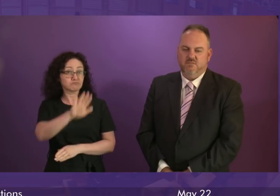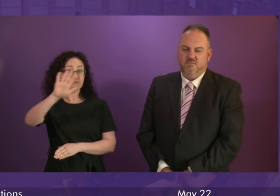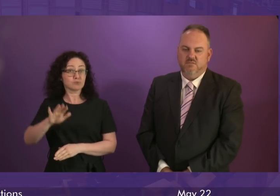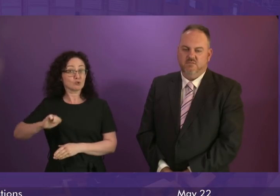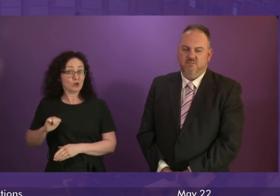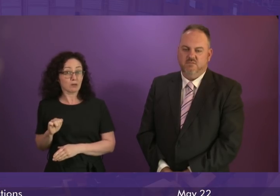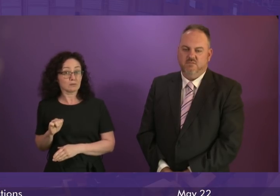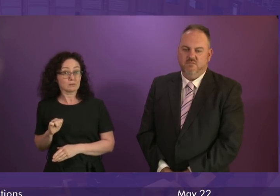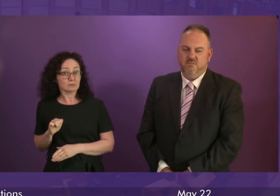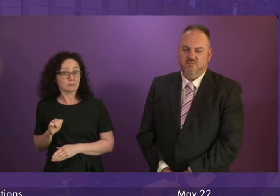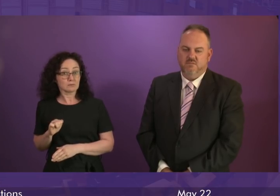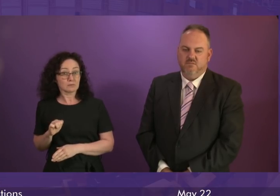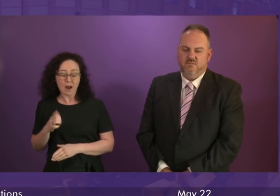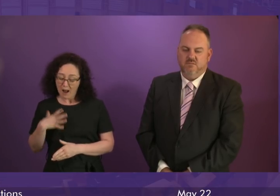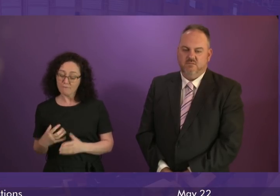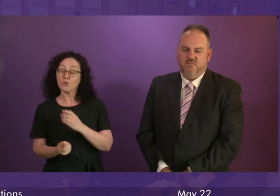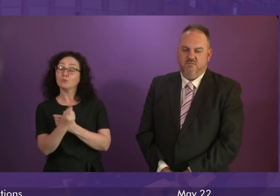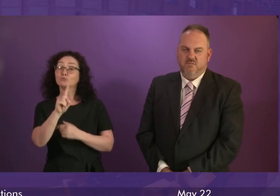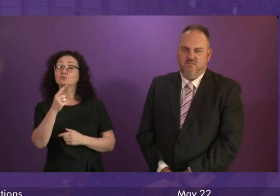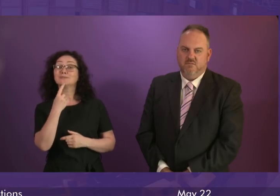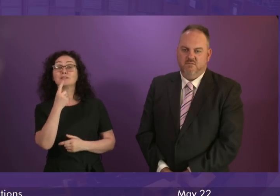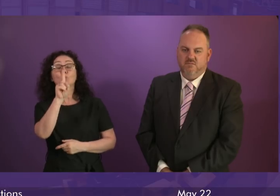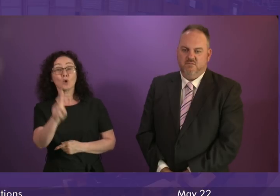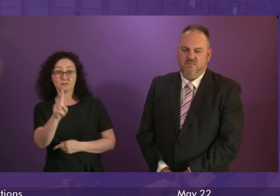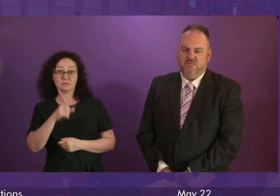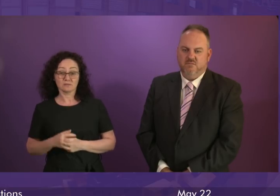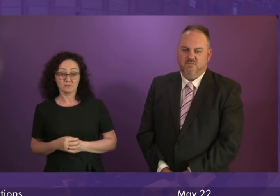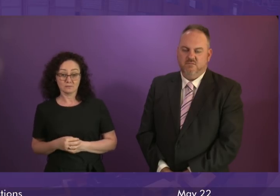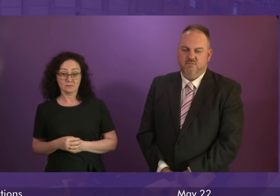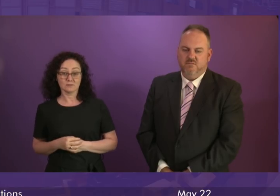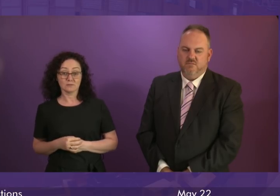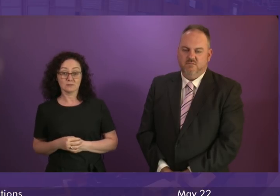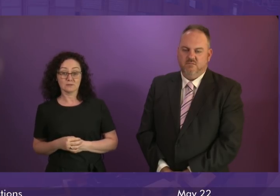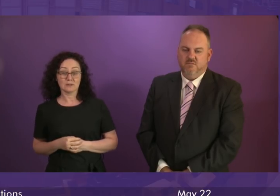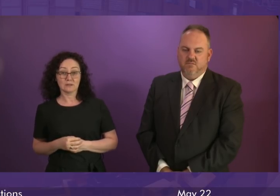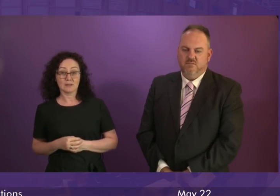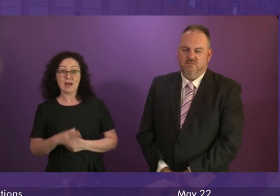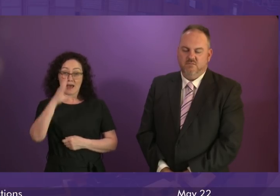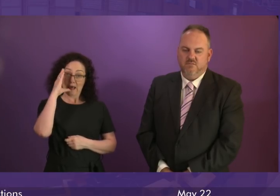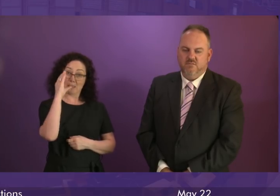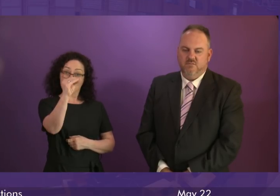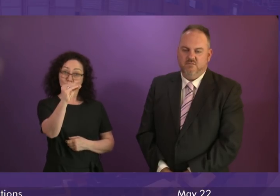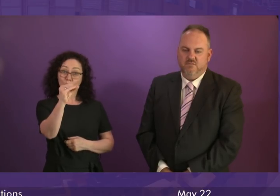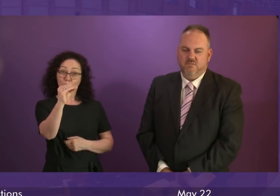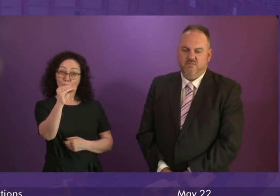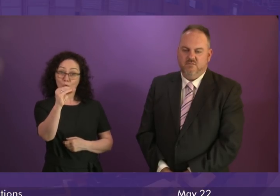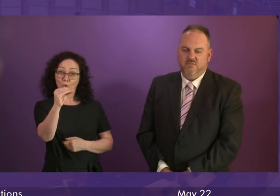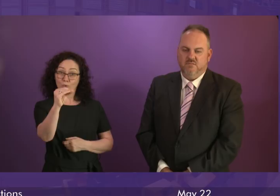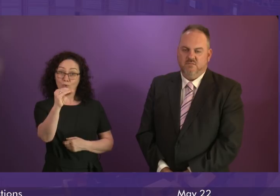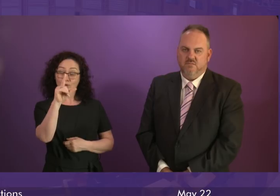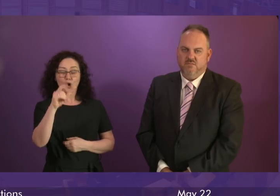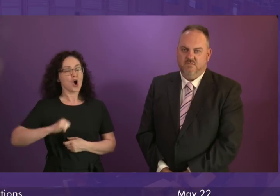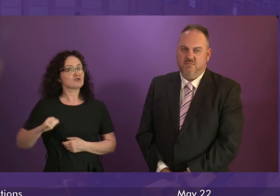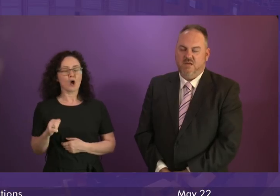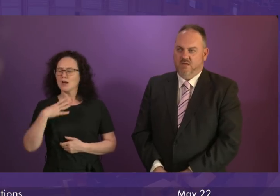opportunity to send a message. And the message people in Scotland should take the opportunity to send is this one. Scotland's not